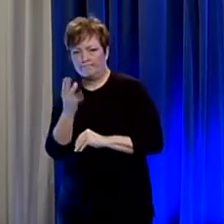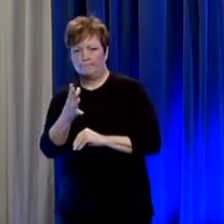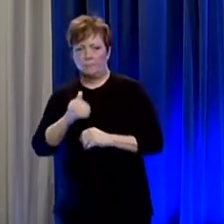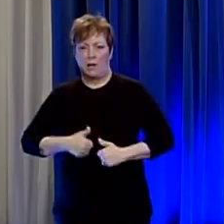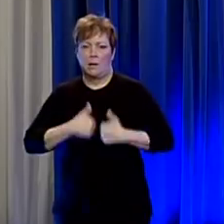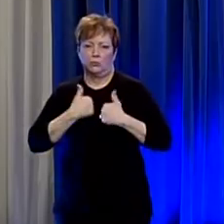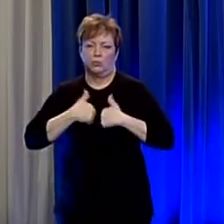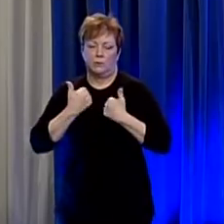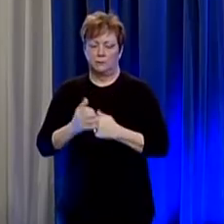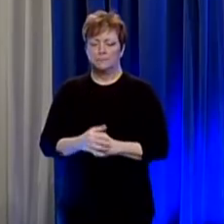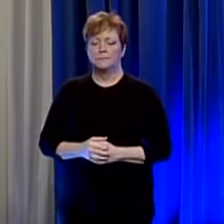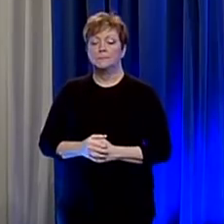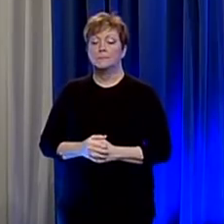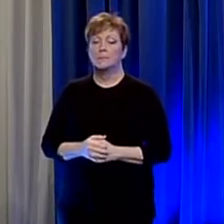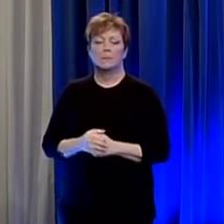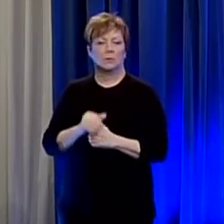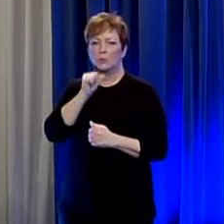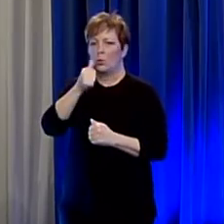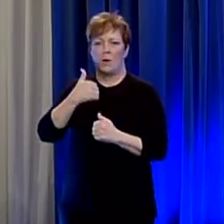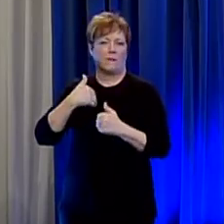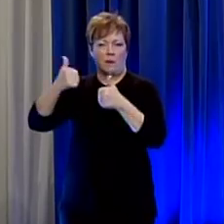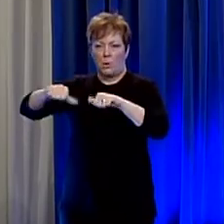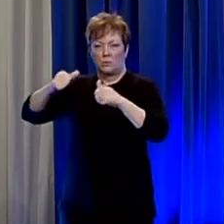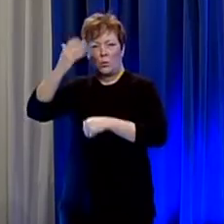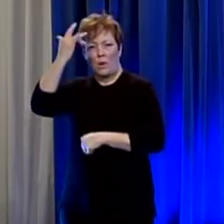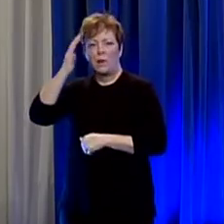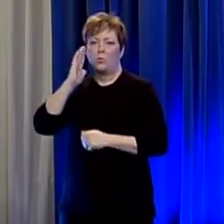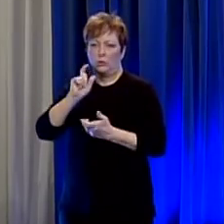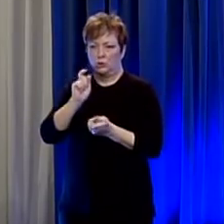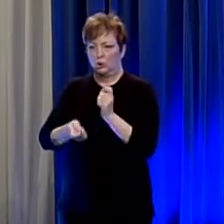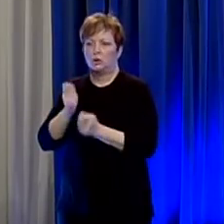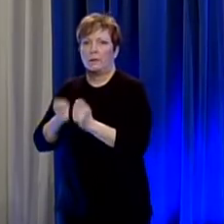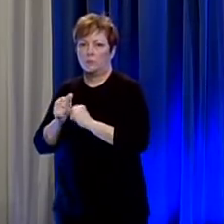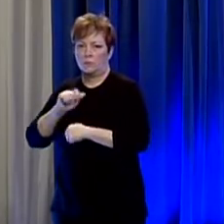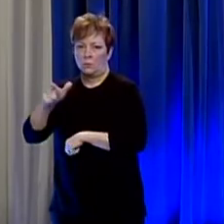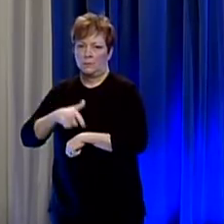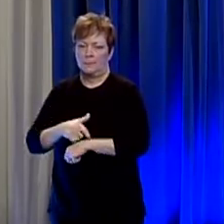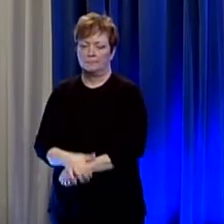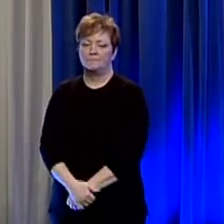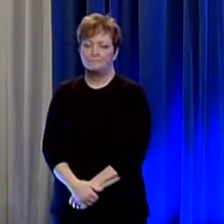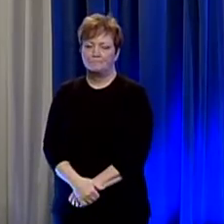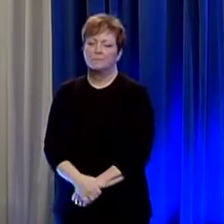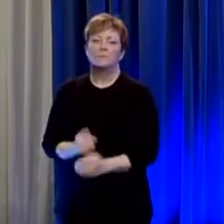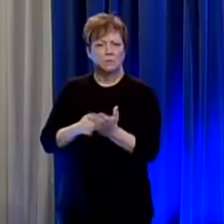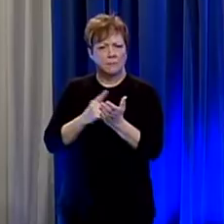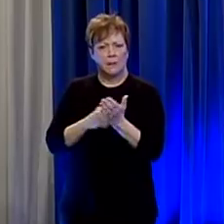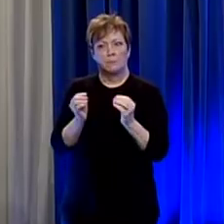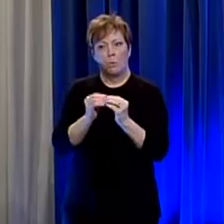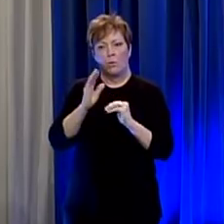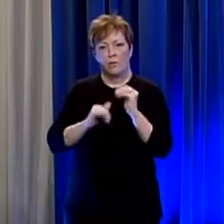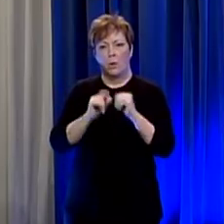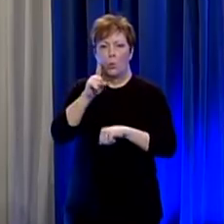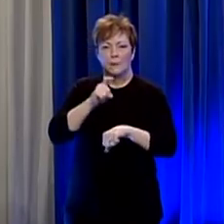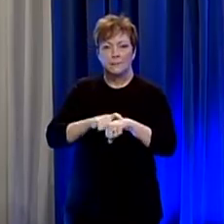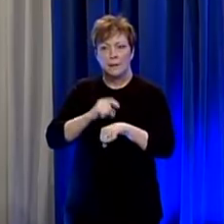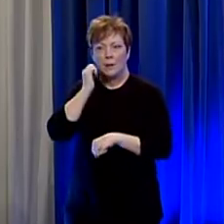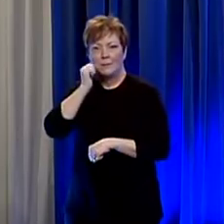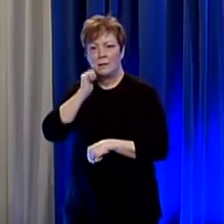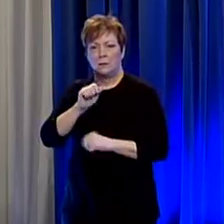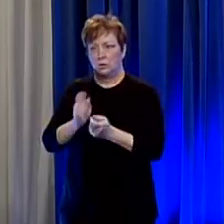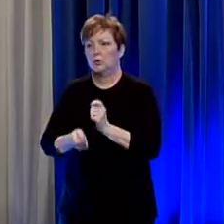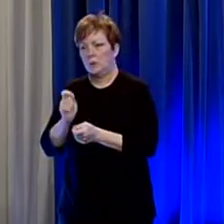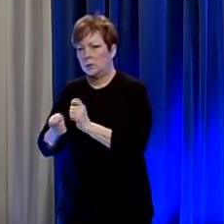you with a phone call but we simply don't have it posted because it is changing fairly rapidly and sometimes more than one time in a single day